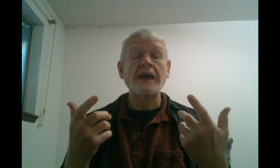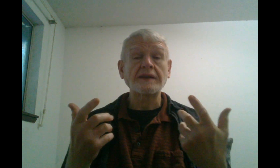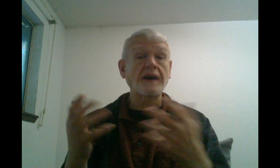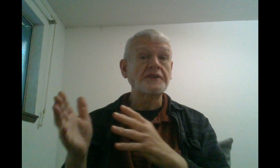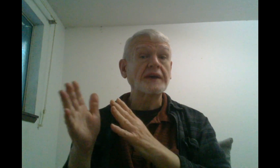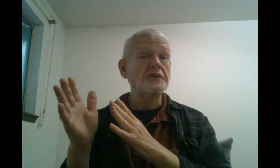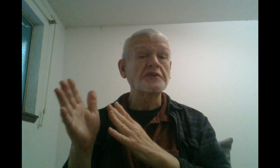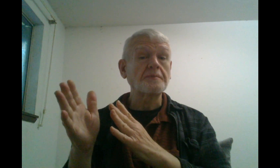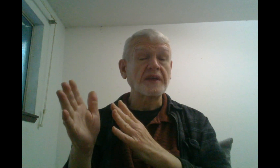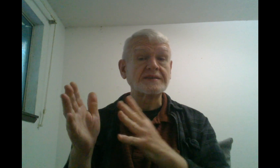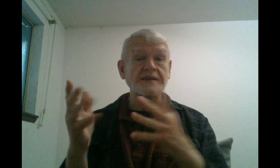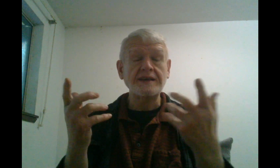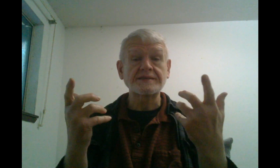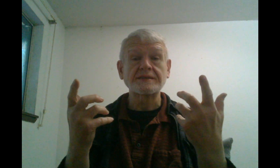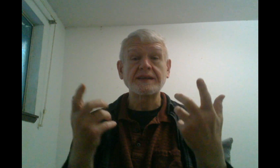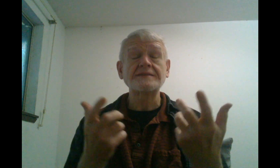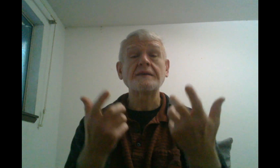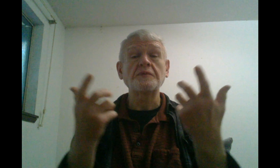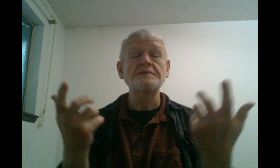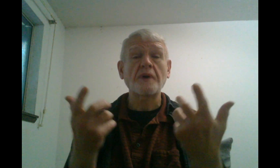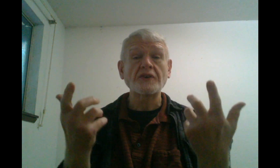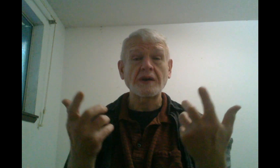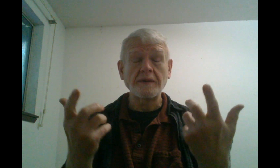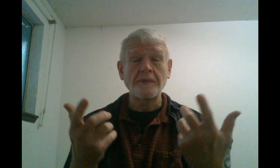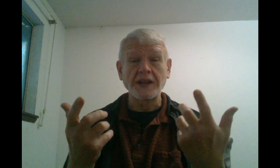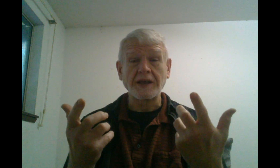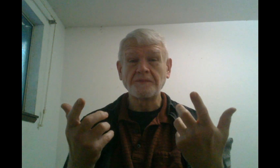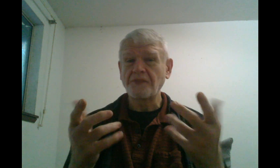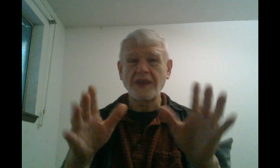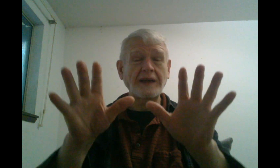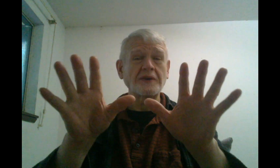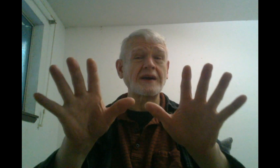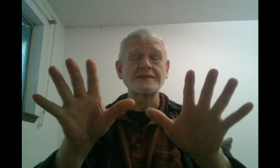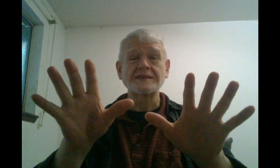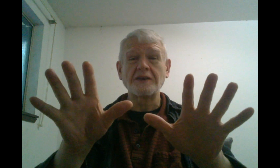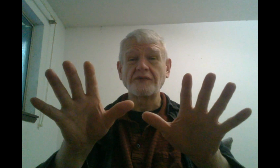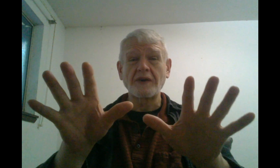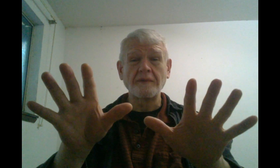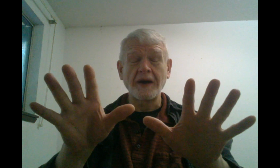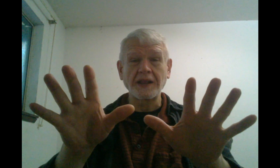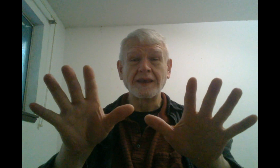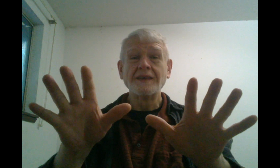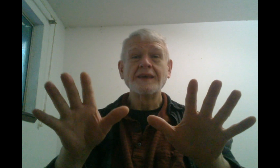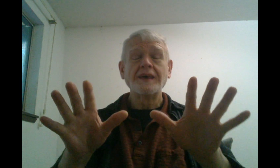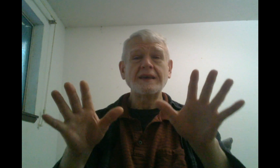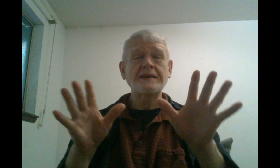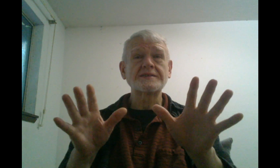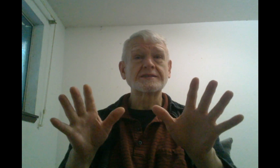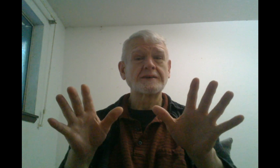hand, got to take a look at the place. It's, they say, please pardon our remodeling. I don't honestly know if they're remodeling. It's,